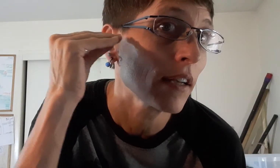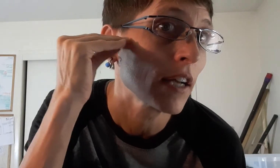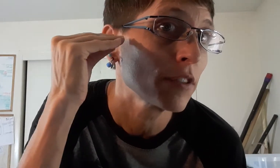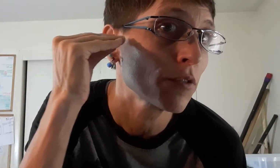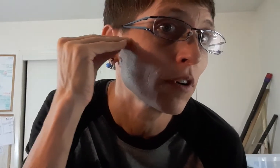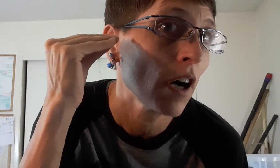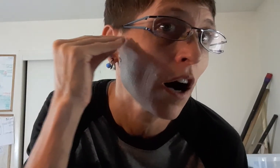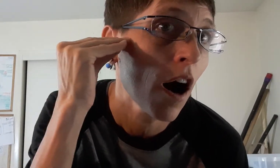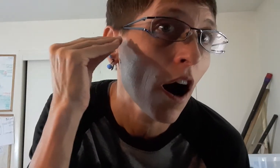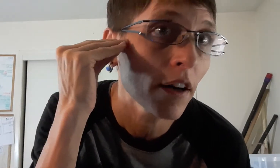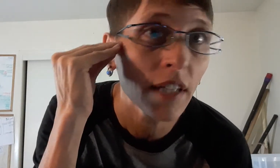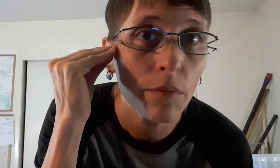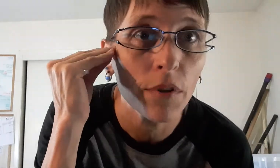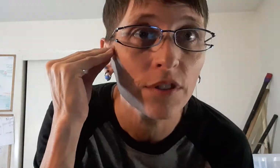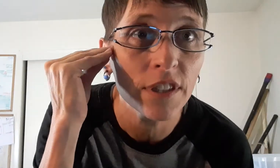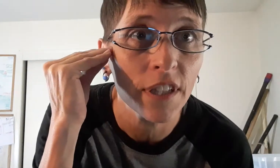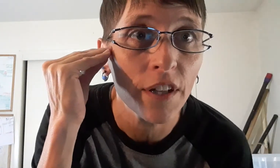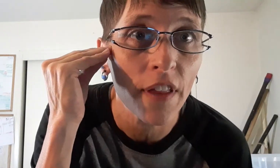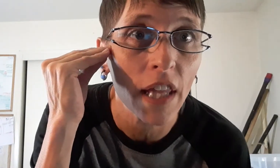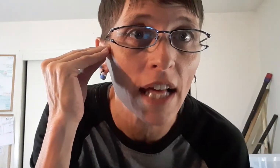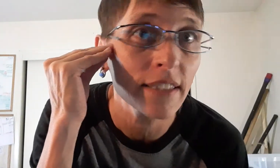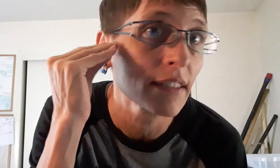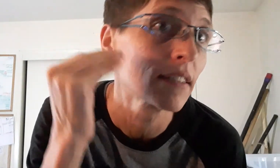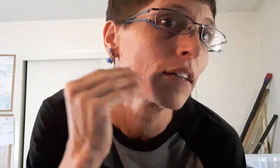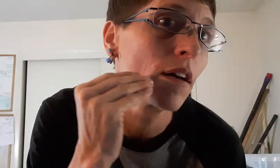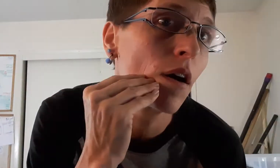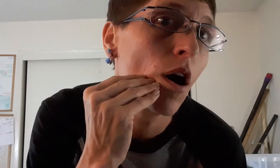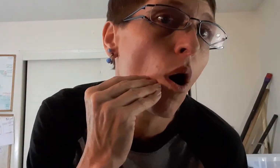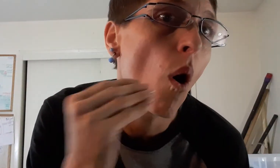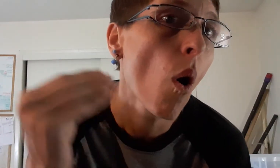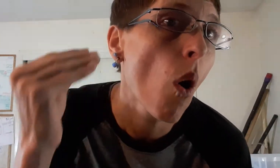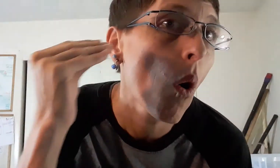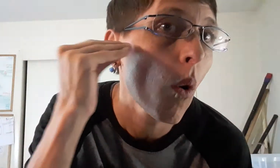touch our temple just under the glasses. Home.